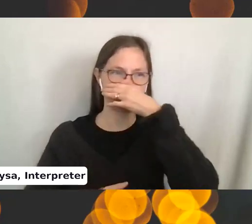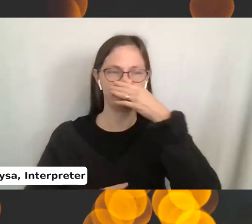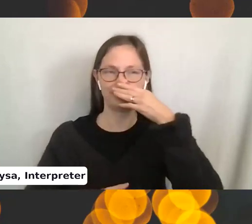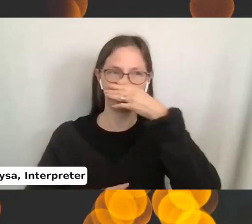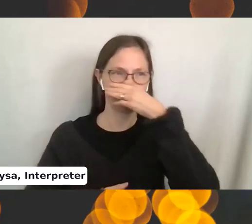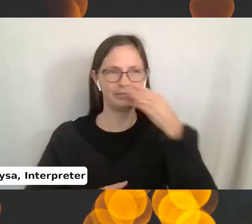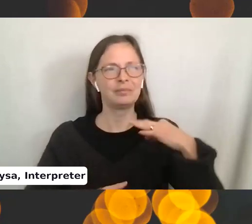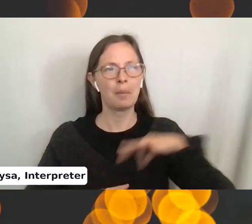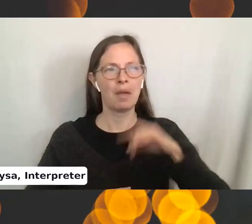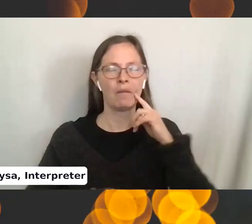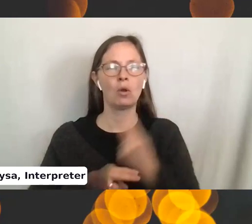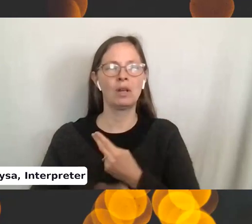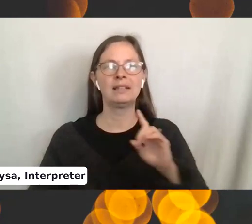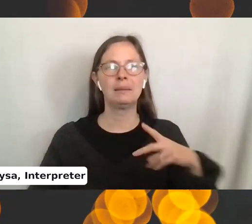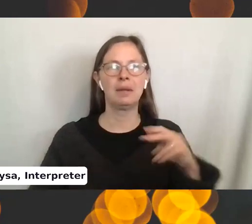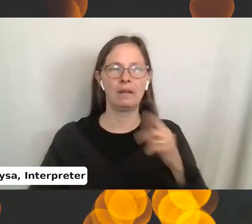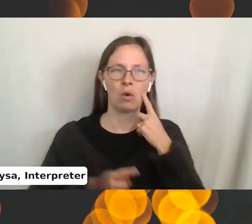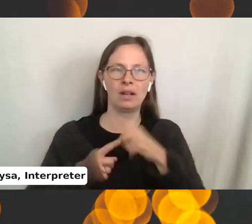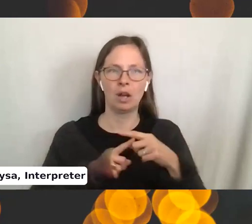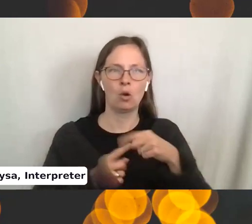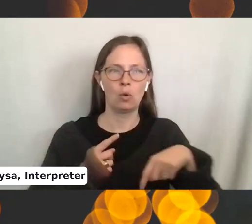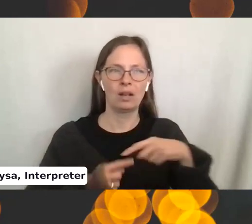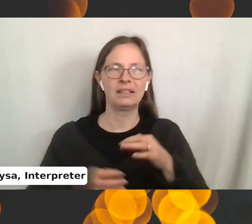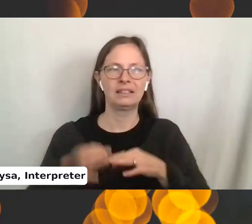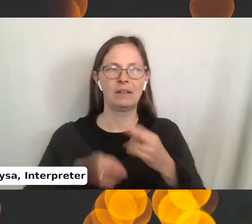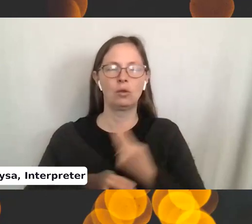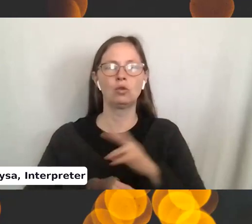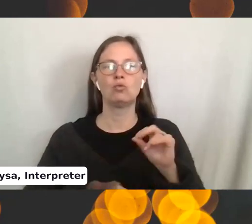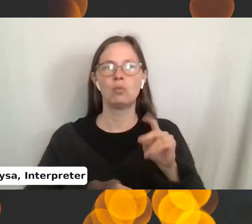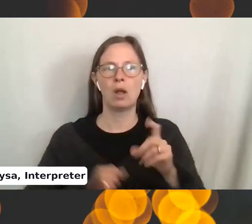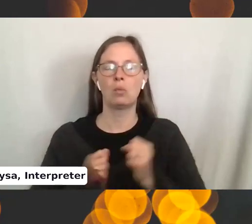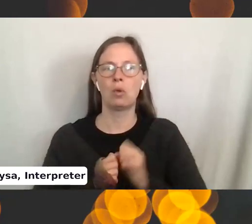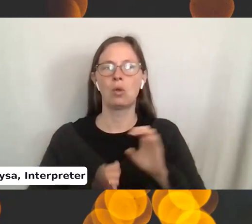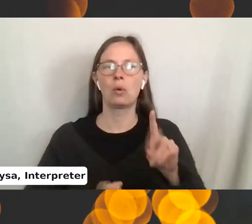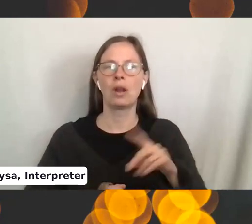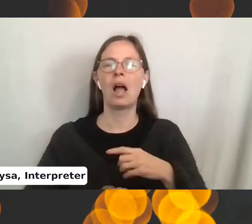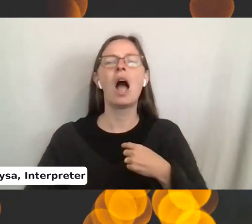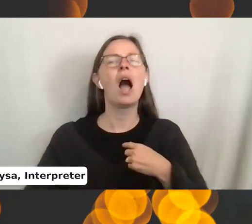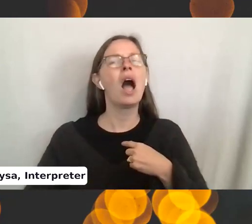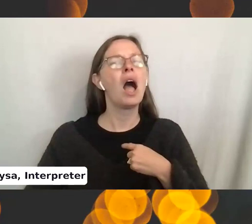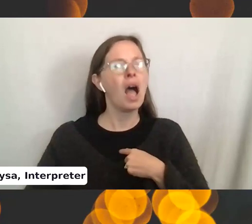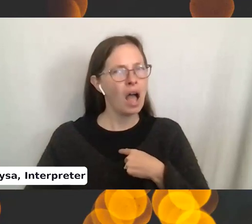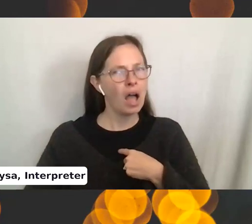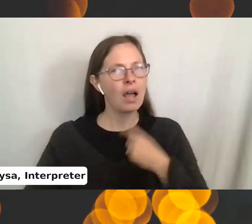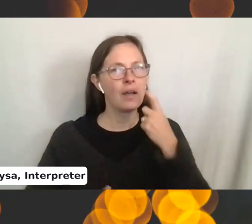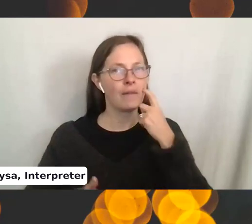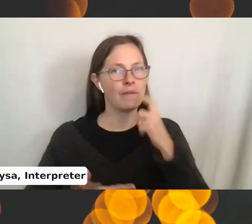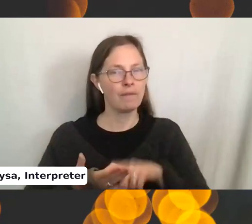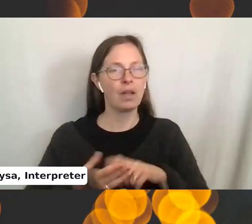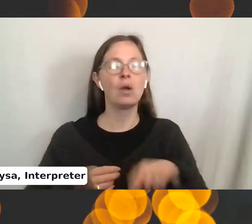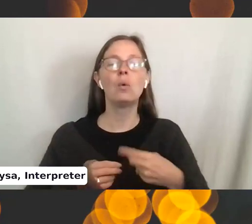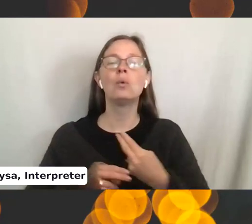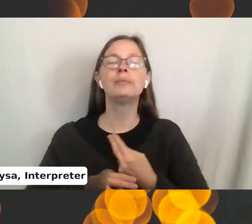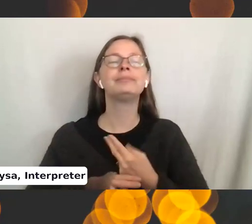is there a benefit for using double pointing needles for knitting in the round as opposed to the round needles with the cord? So I have found that when you use the,